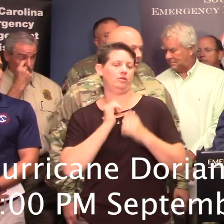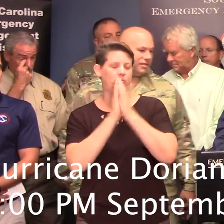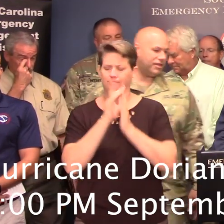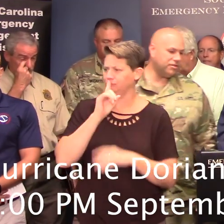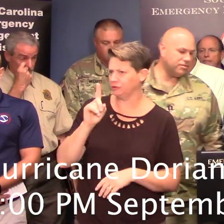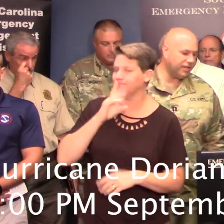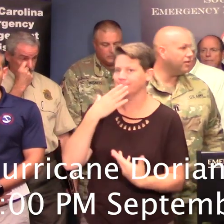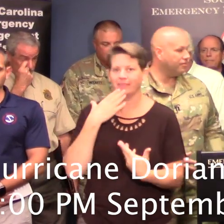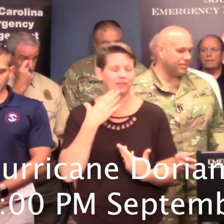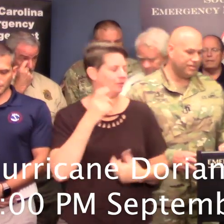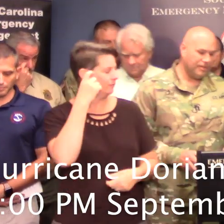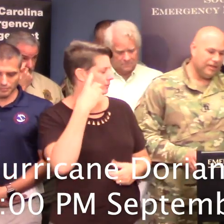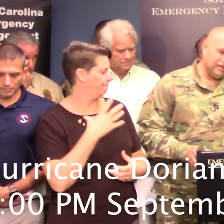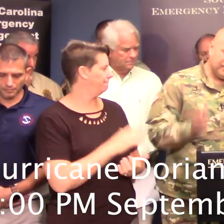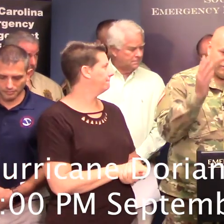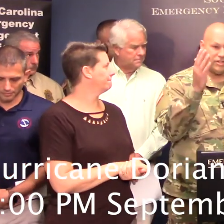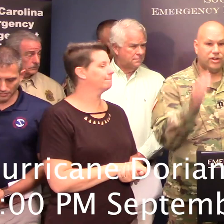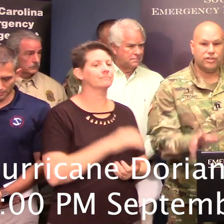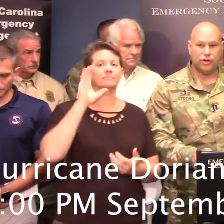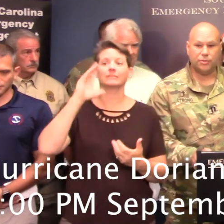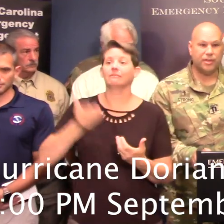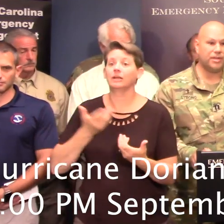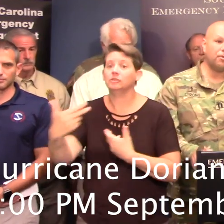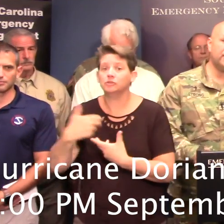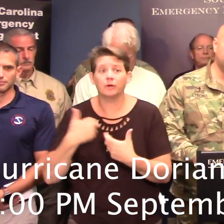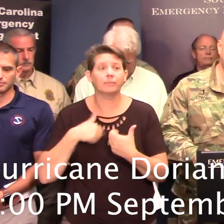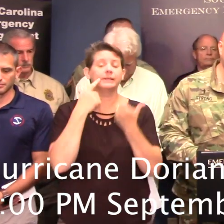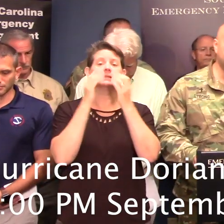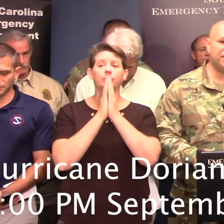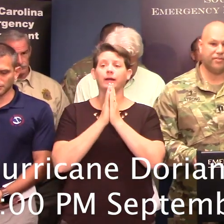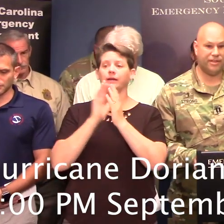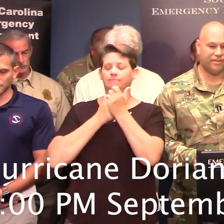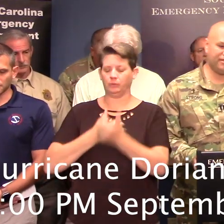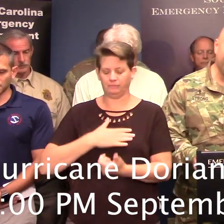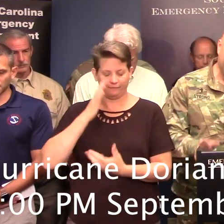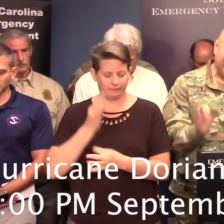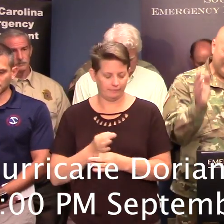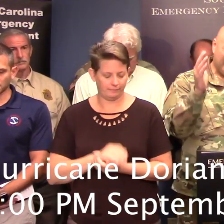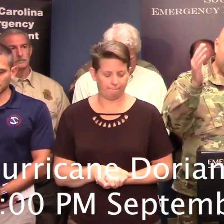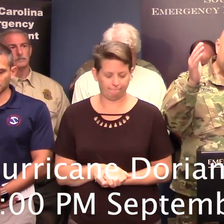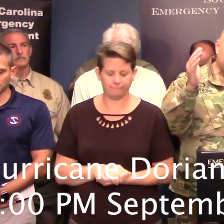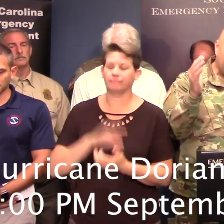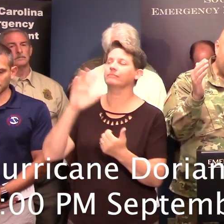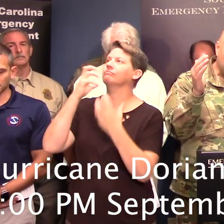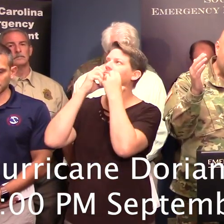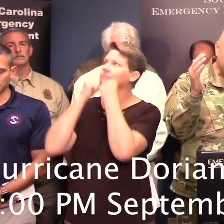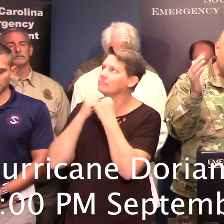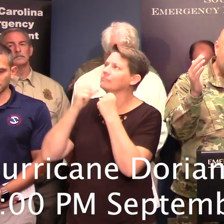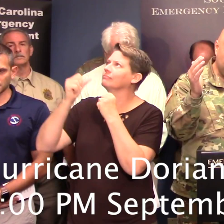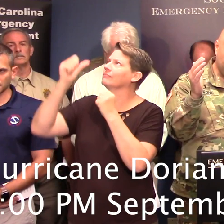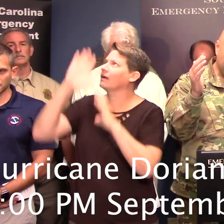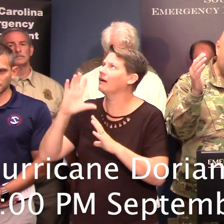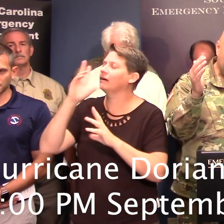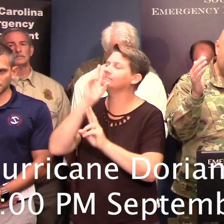Absolutely. Thank you. Thank you, Governor. I invite you all to join with me as I pray according to my faith. Gracious God, I humbly